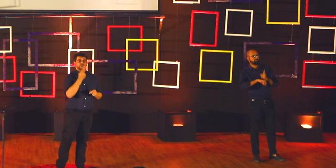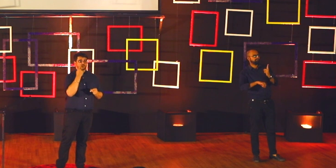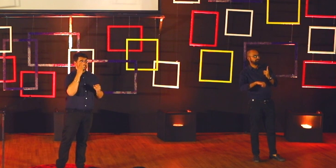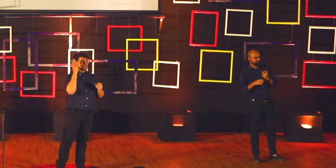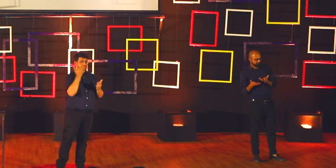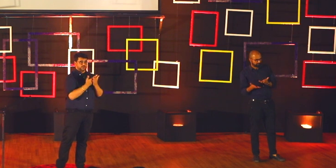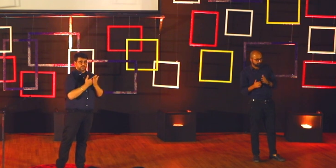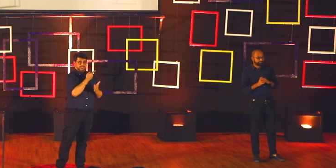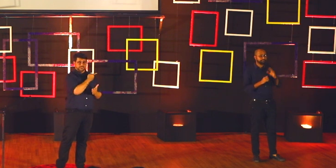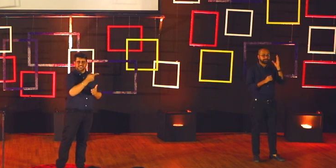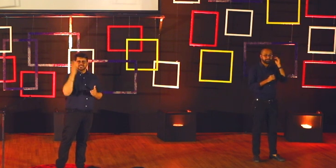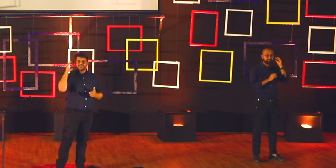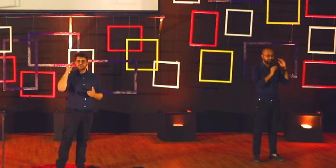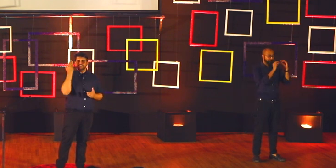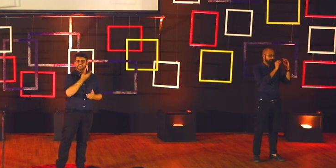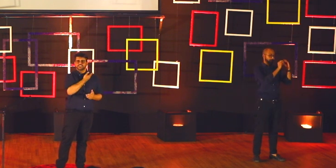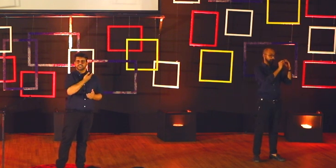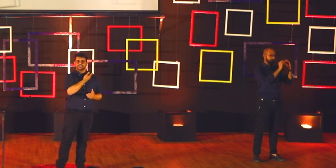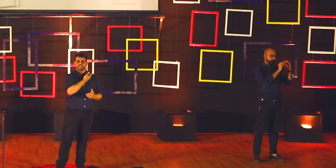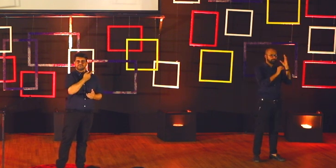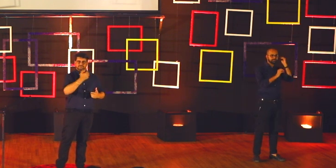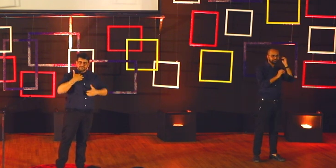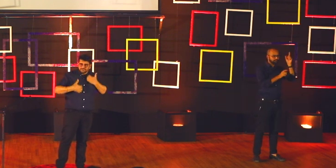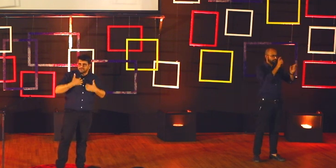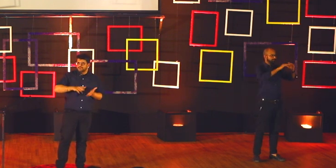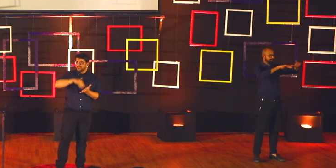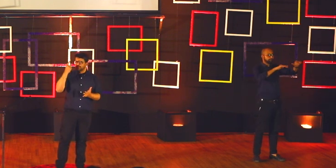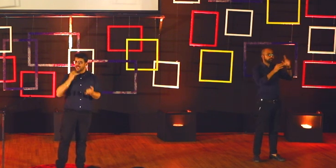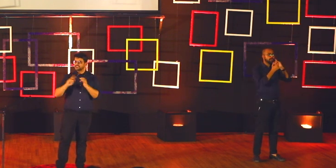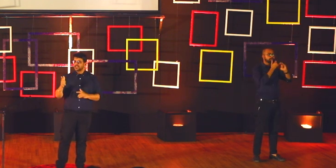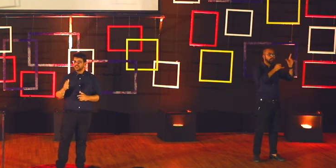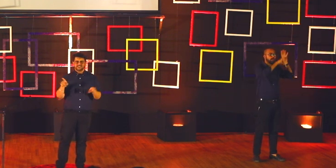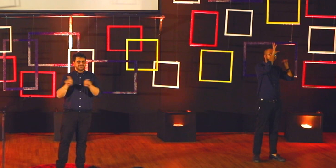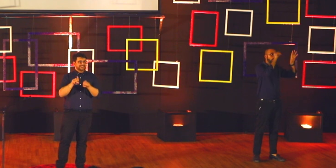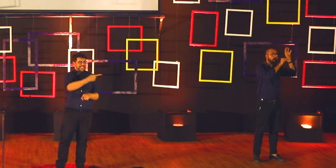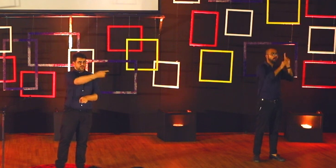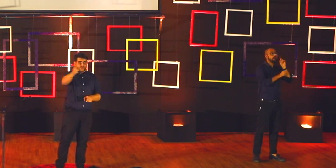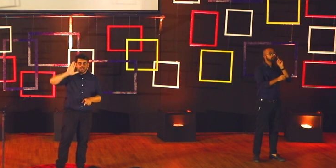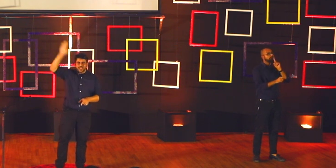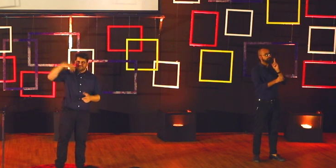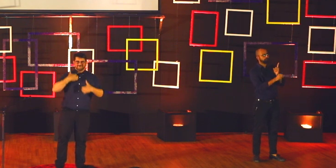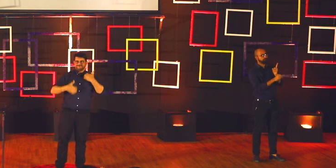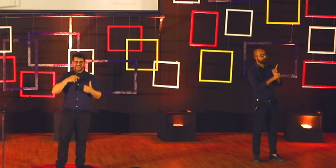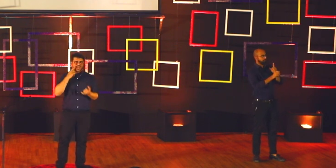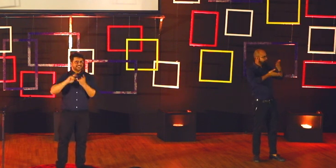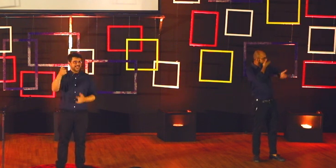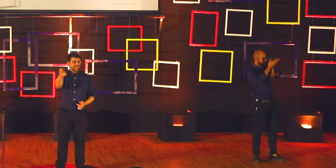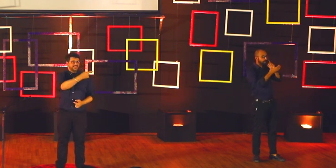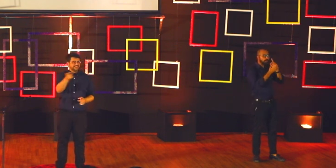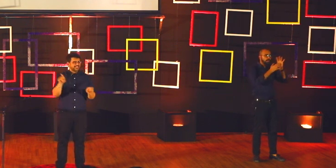picture, you see how the hearing children, they are happy. They are all hearing. But they are interested in learning Indian sign language. Same as you raised your hand and said, want to learn